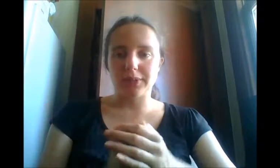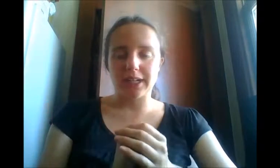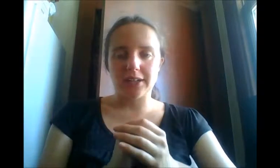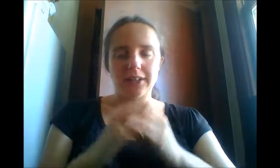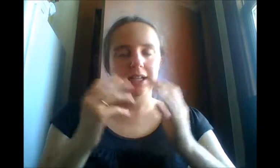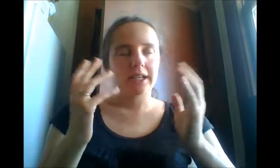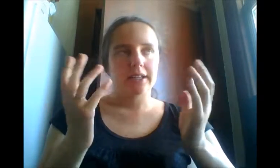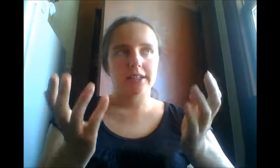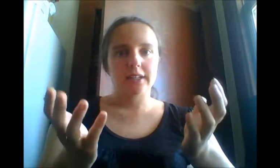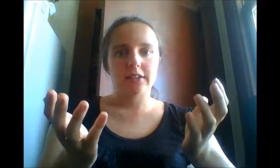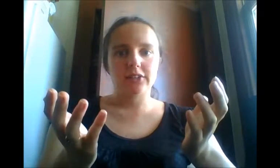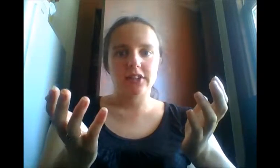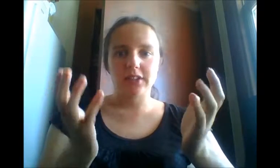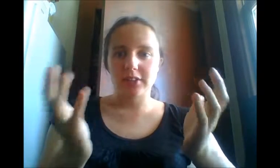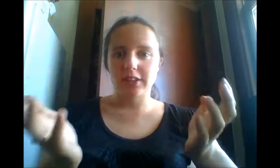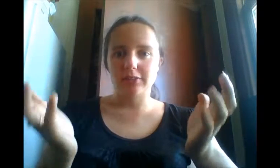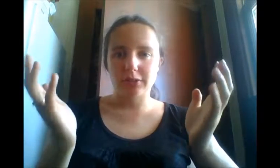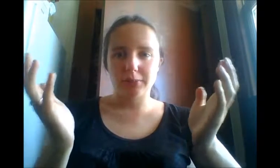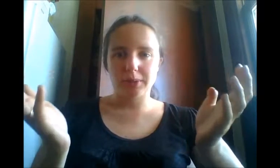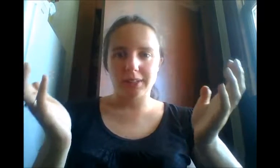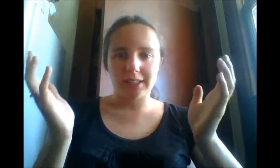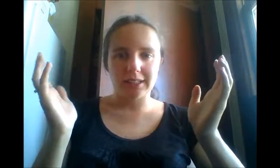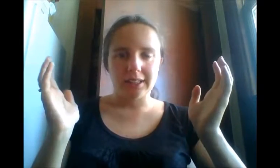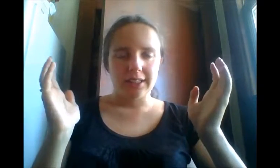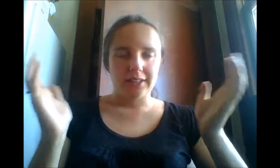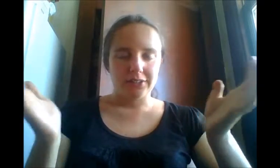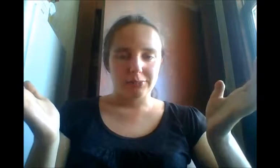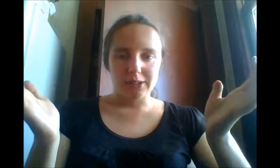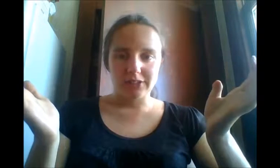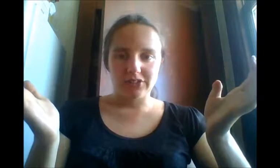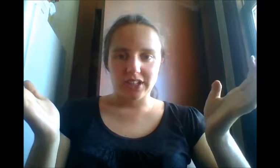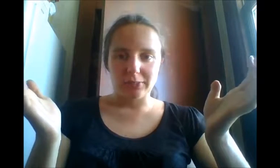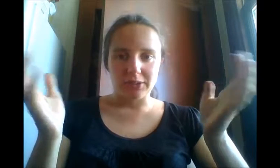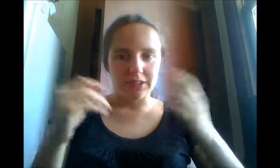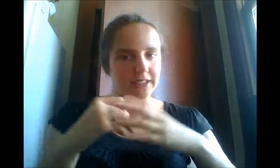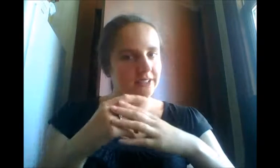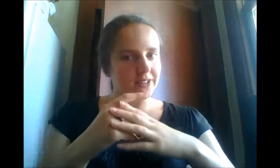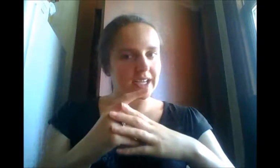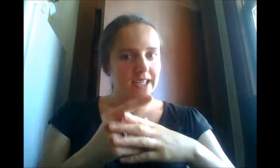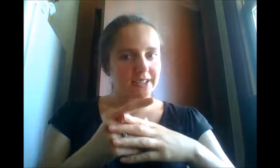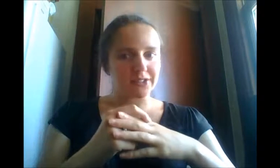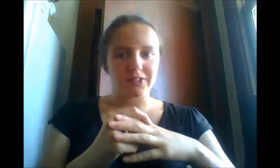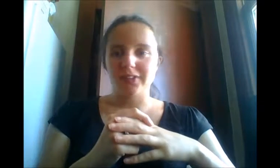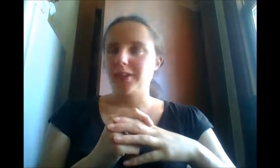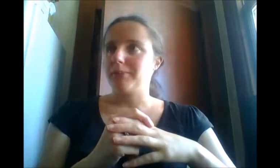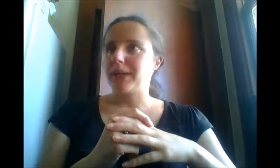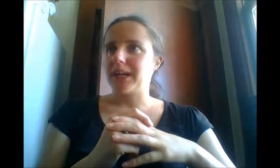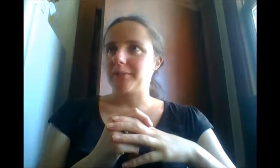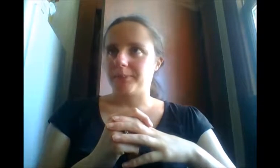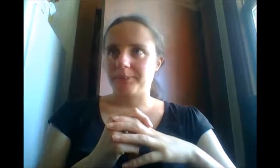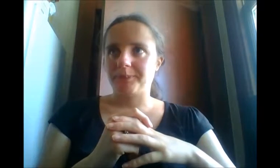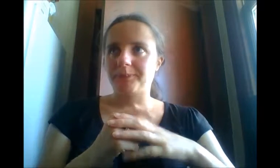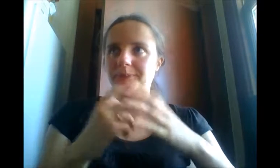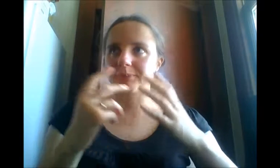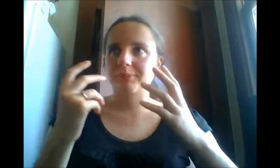are, and I can guarantee not everybody in the Small H Day community is an artist. But